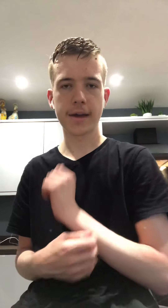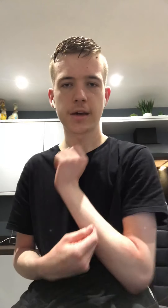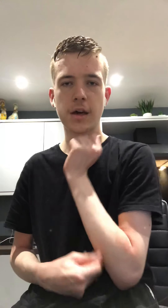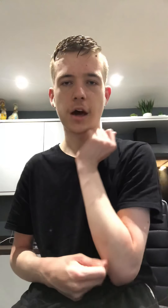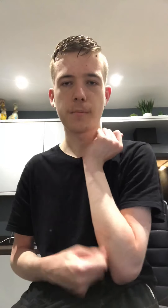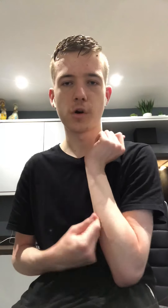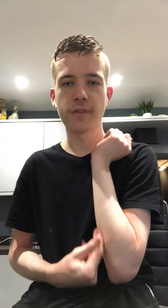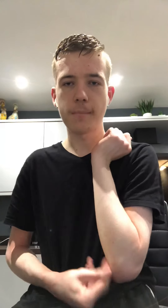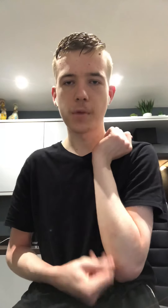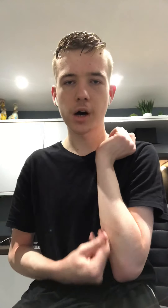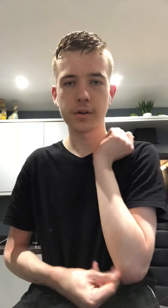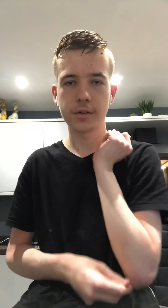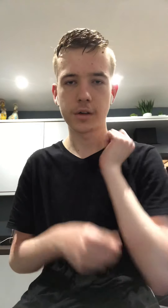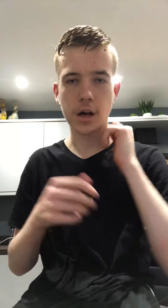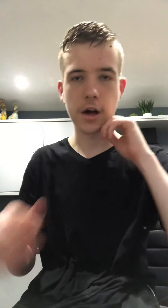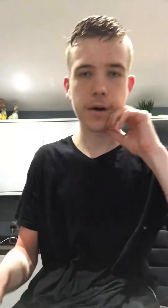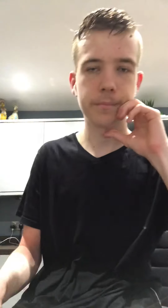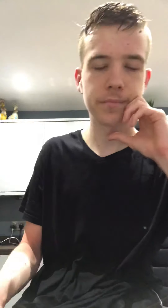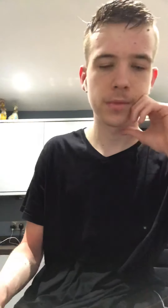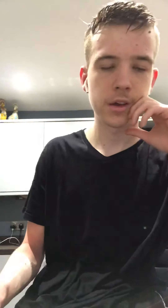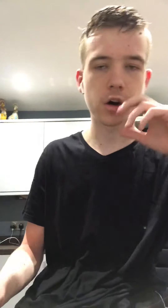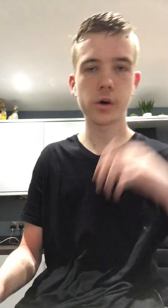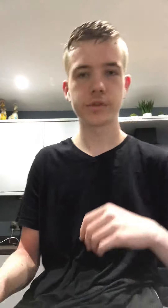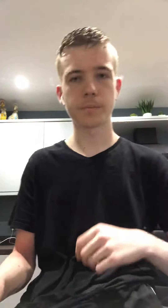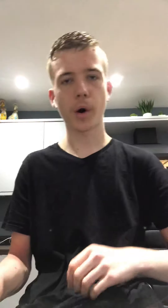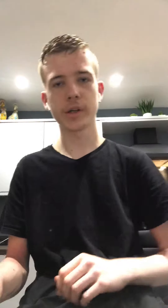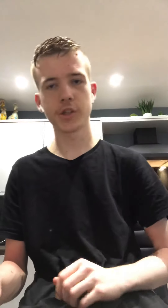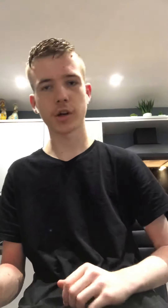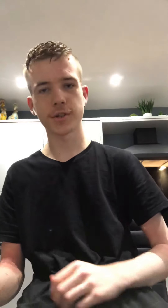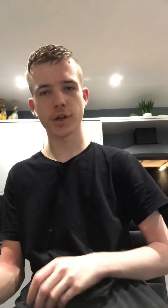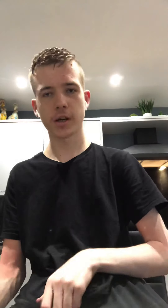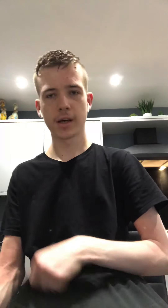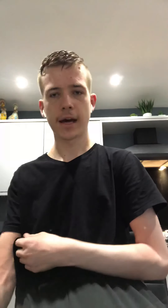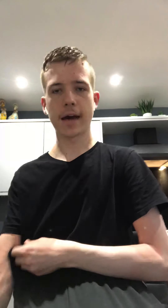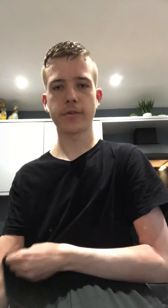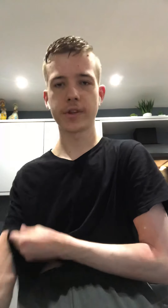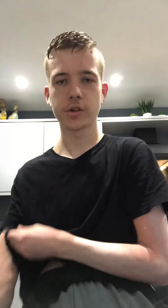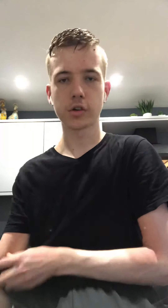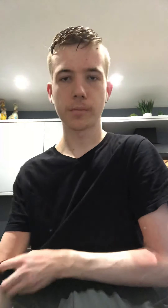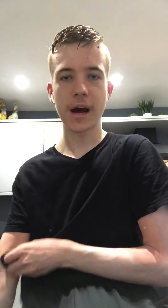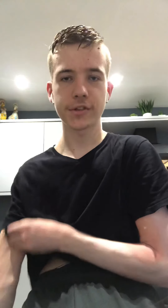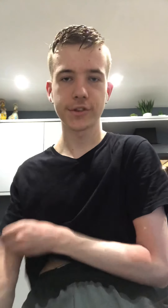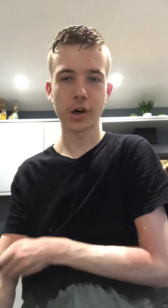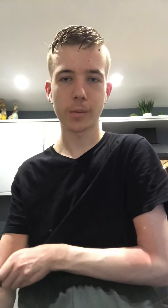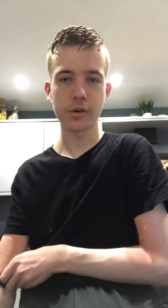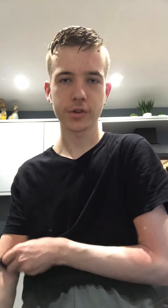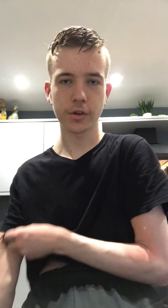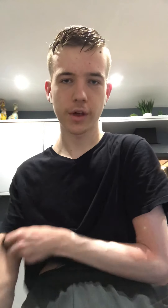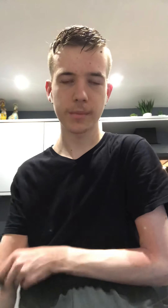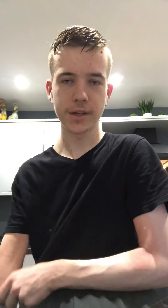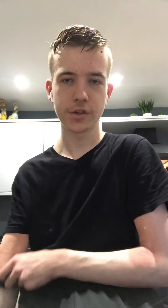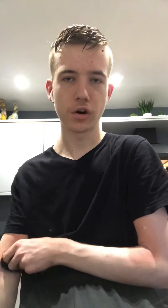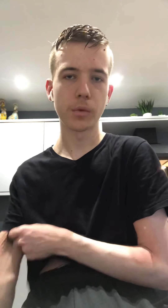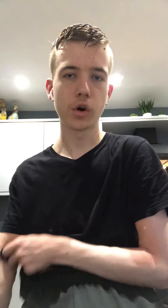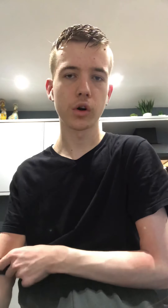November. According to Boris Johnson, everything's going to go back to normal. So that means no more